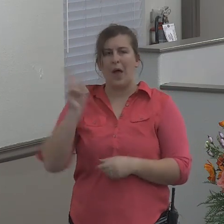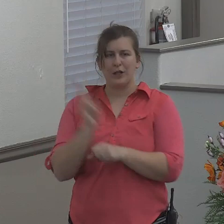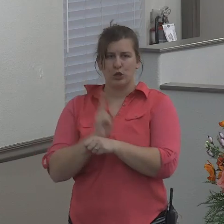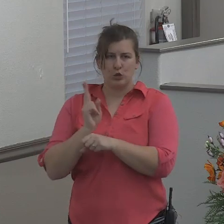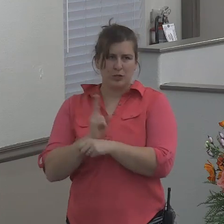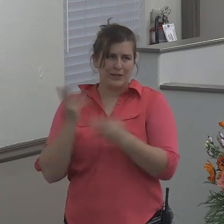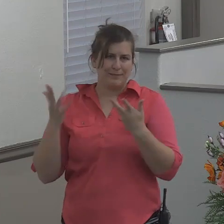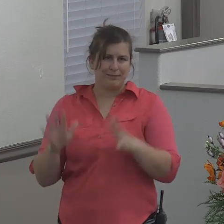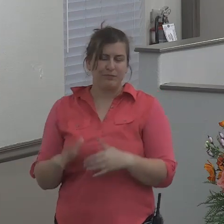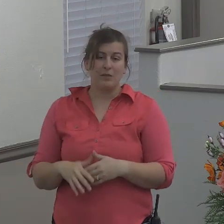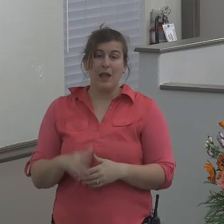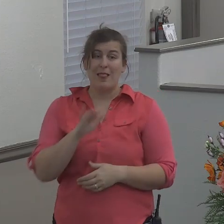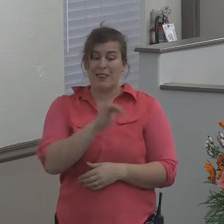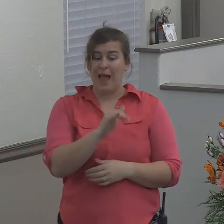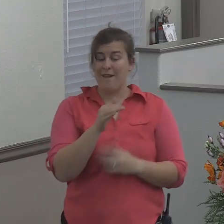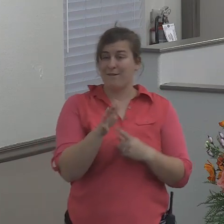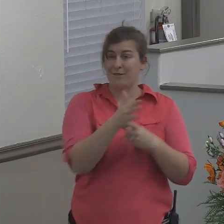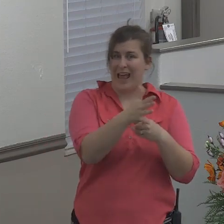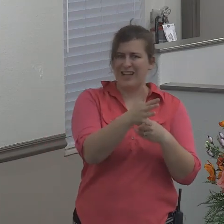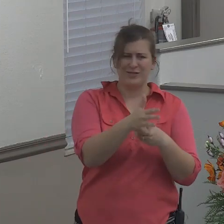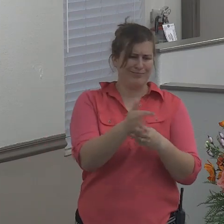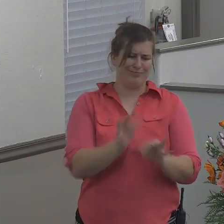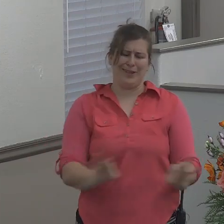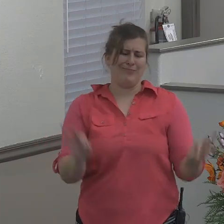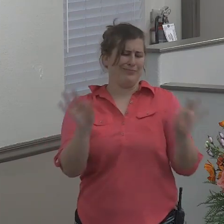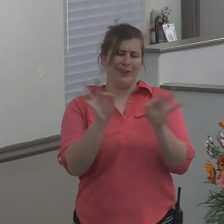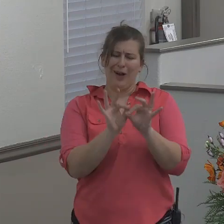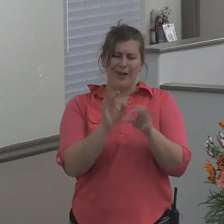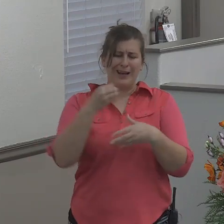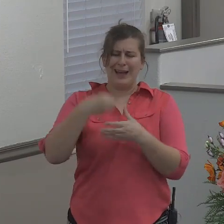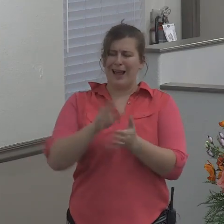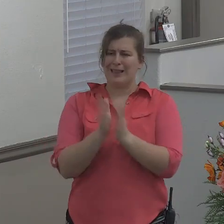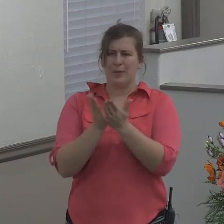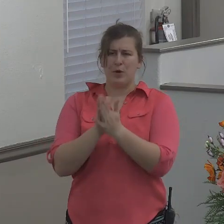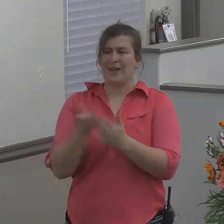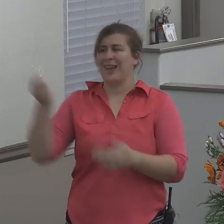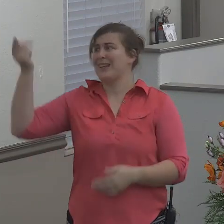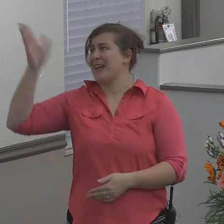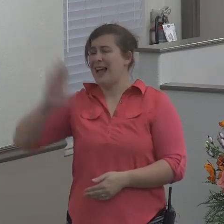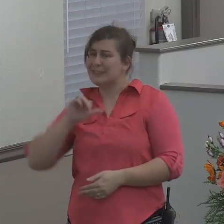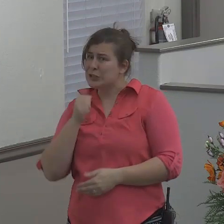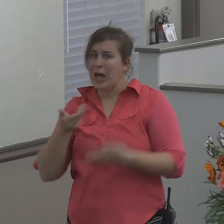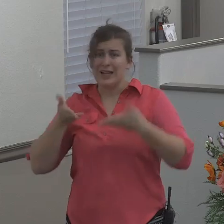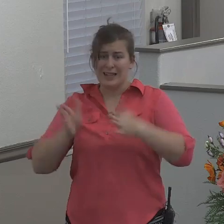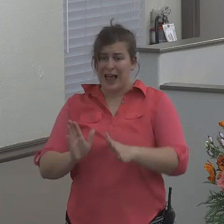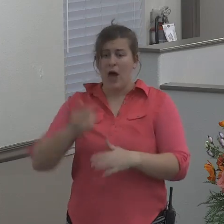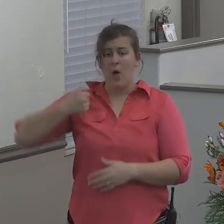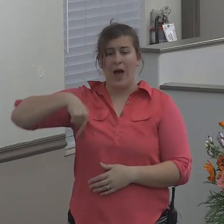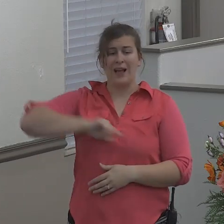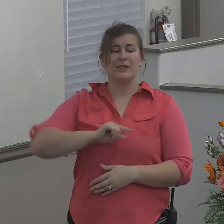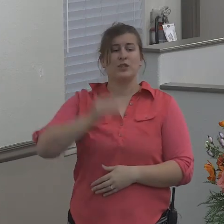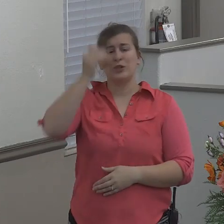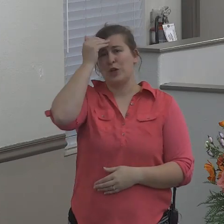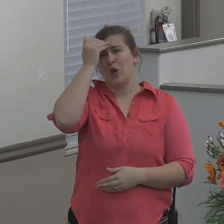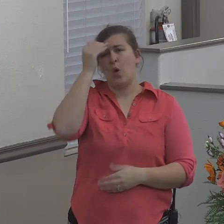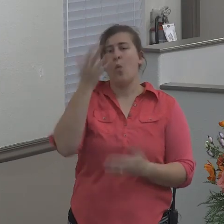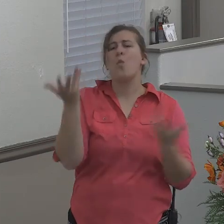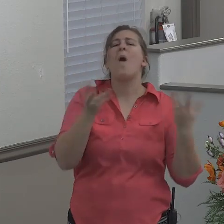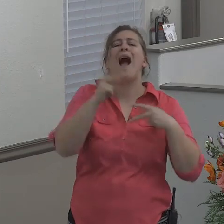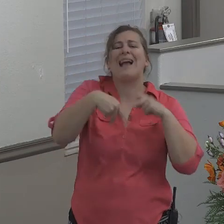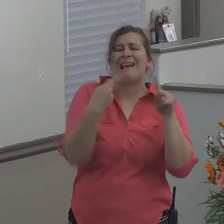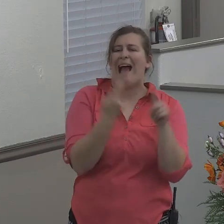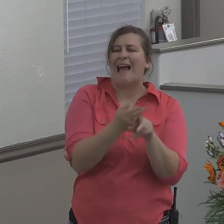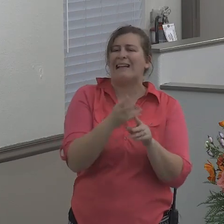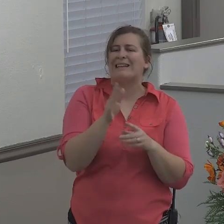The fish is so unimportant in this book, that God does not even allow us to know what kind of fish it was.